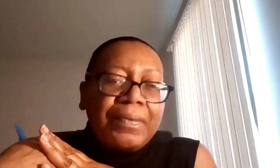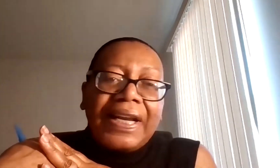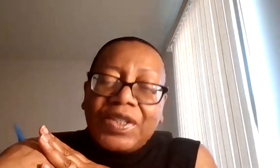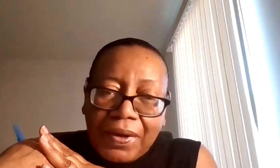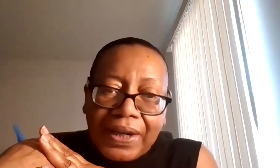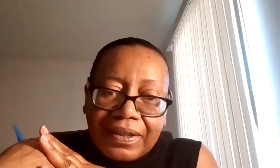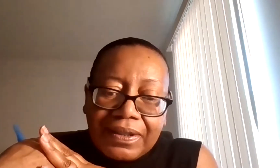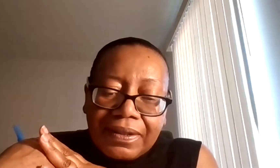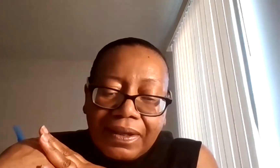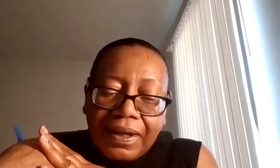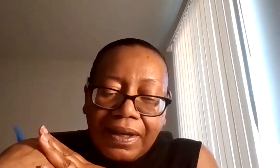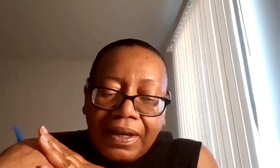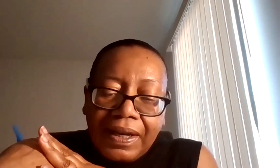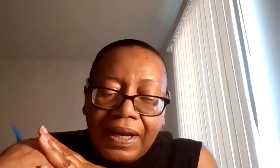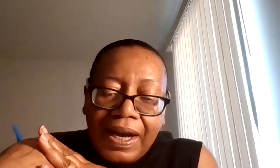disturbing experience.